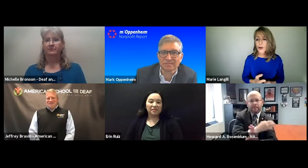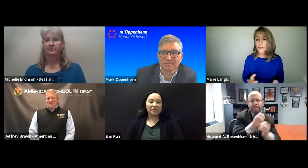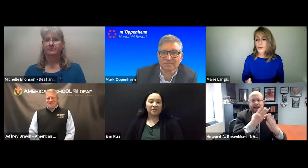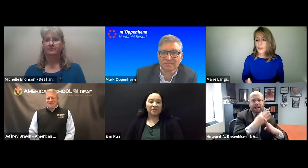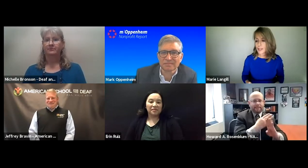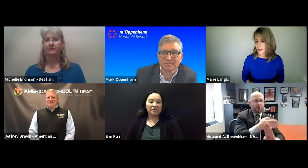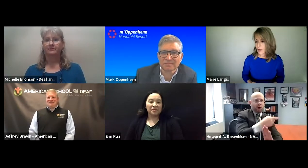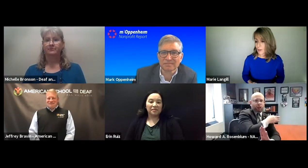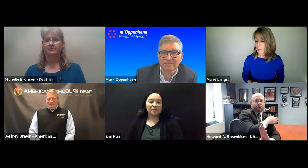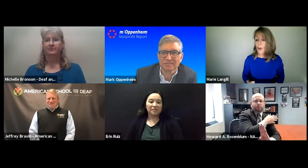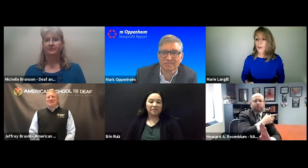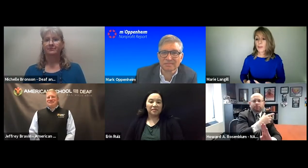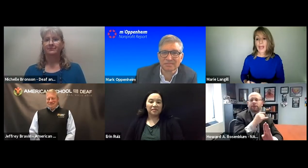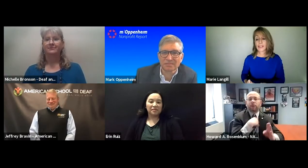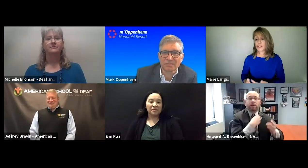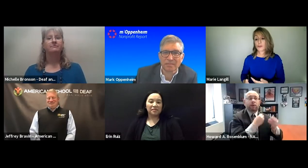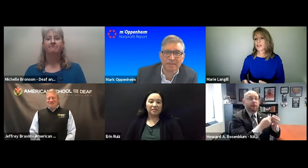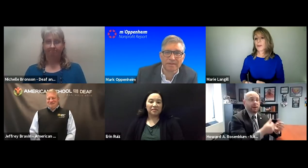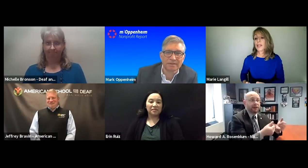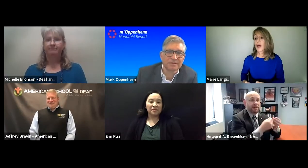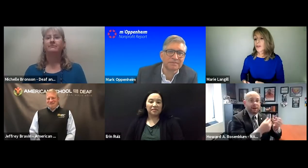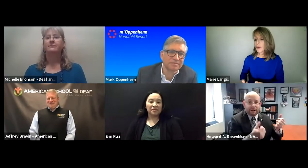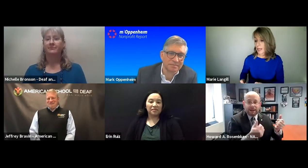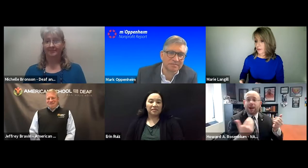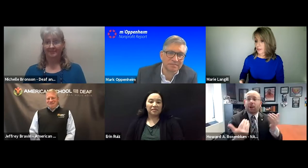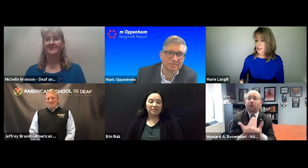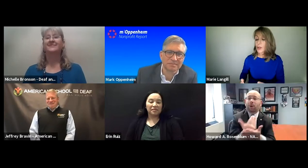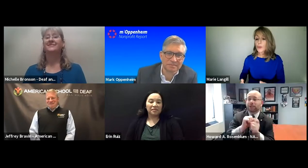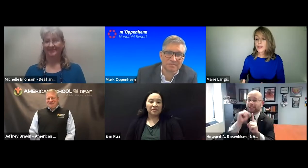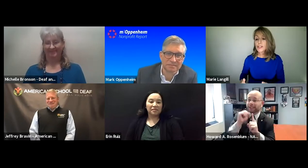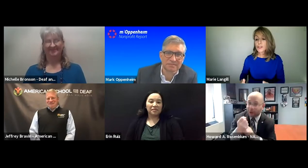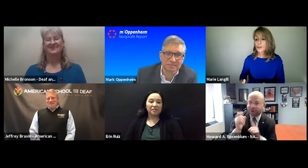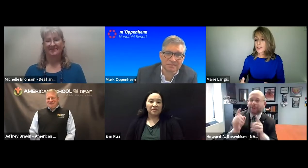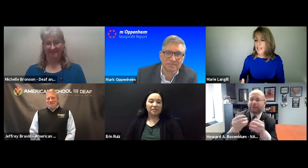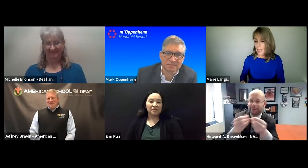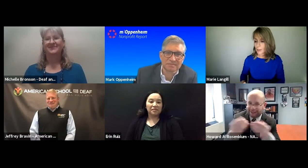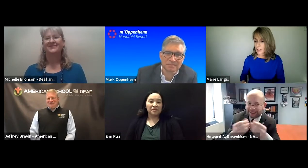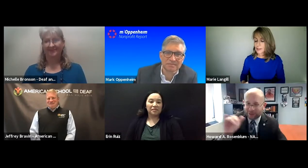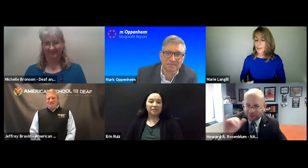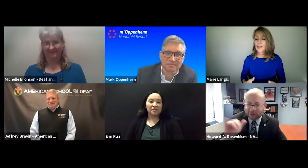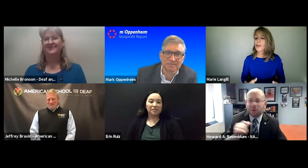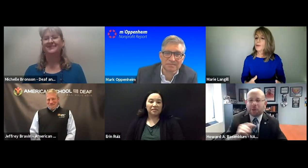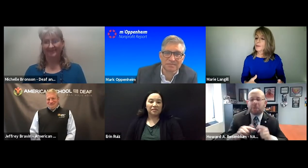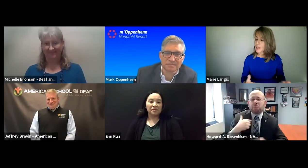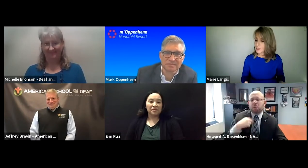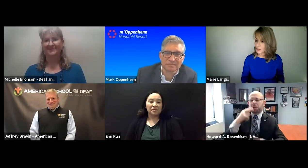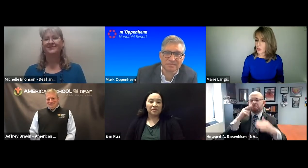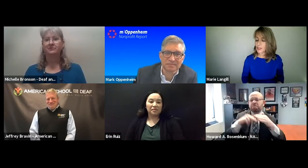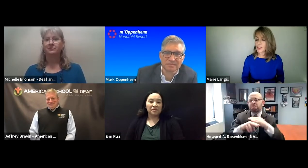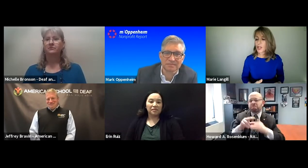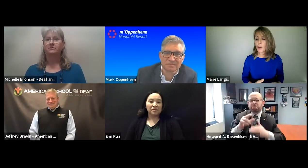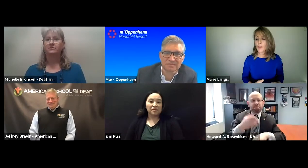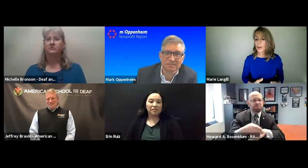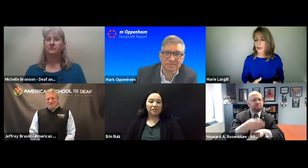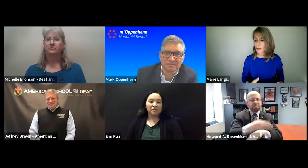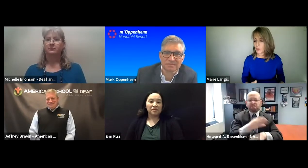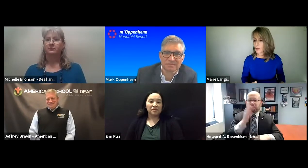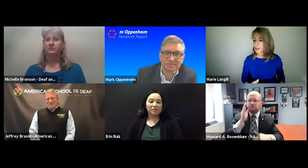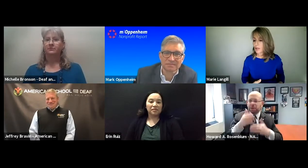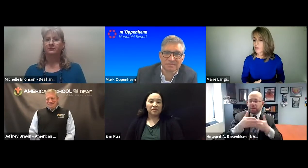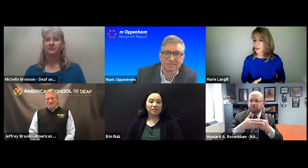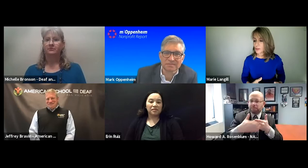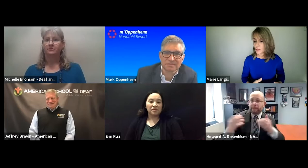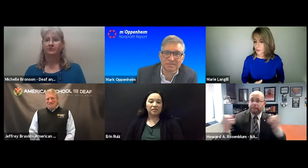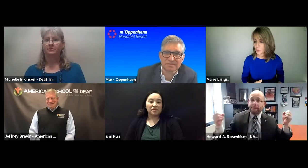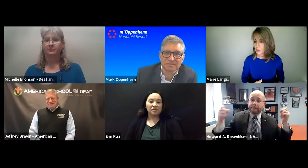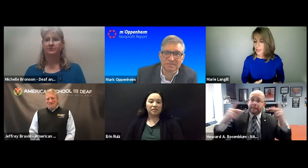This is all new things that have come up. Now in the past, there's been so many other areas. We see solutions happening, but then new situations come up and we have to look